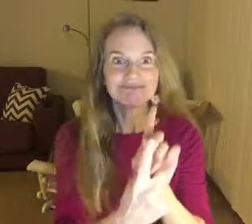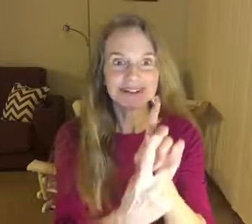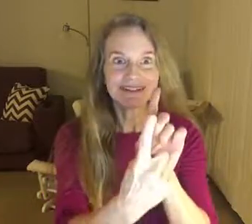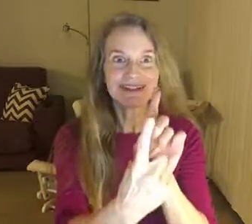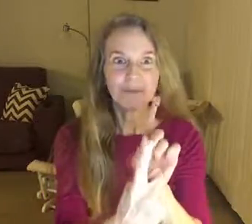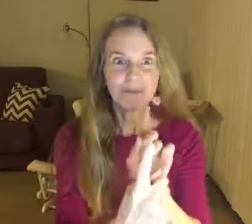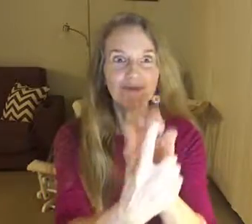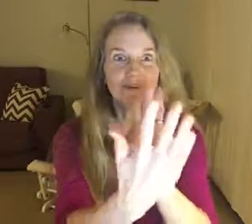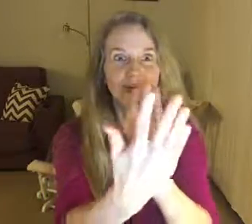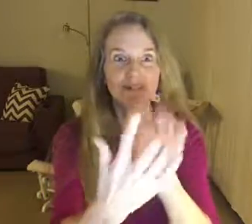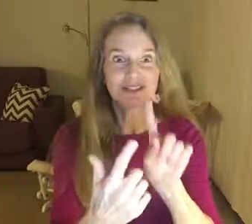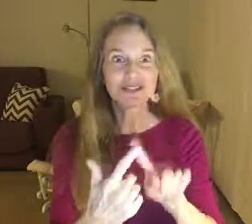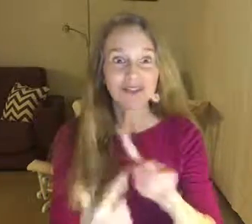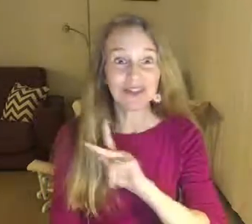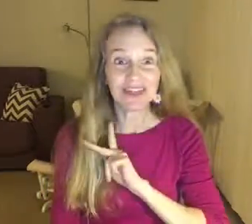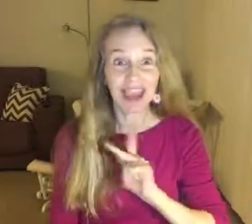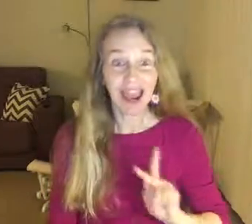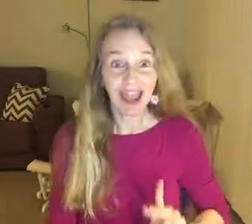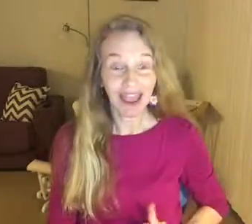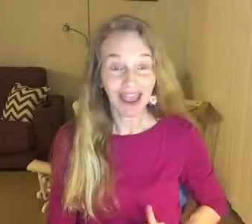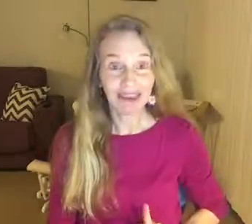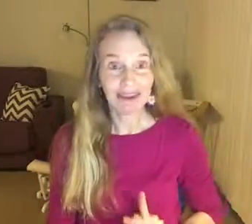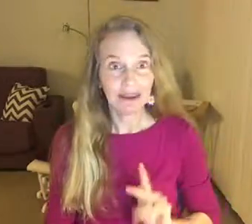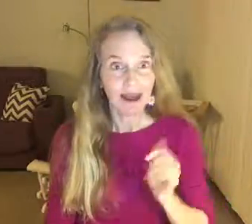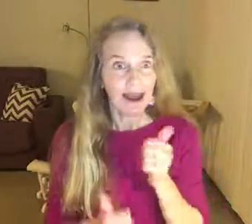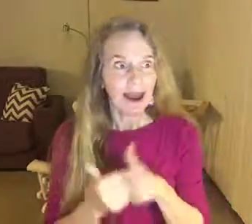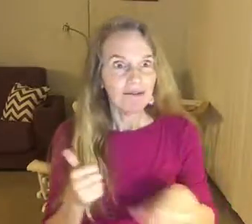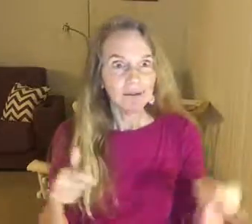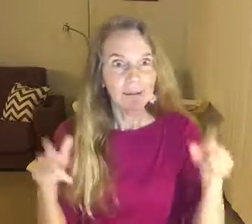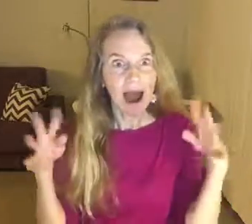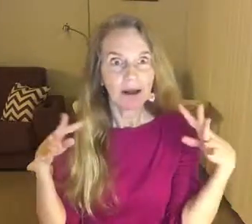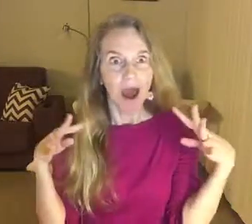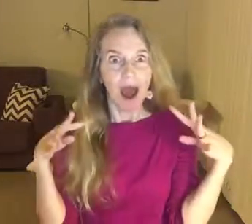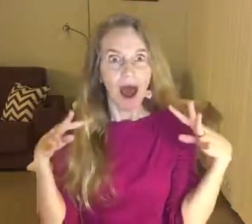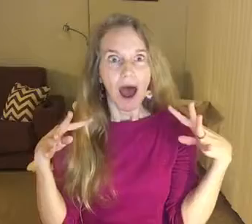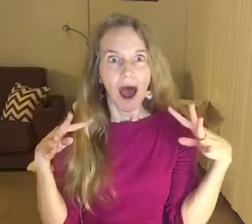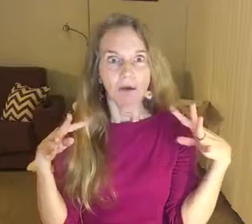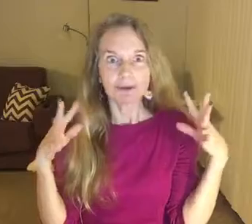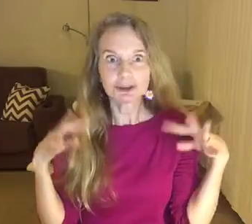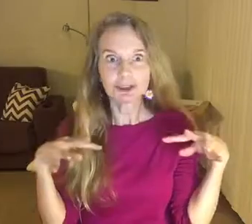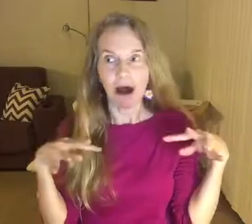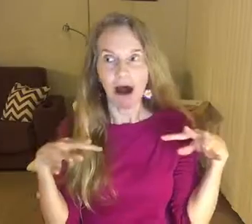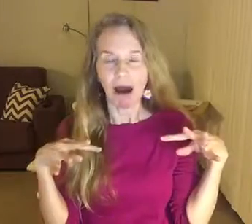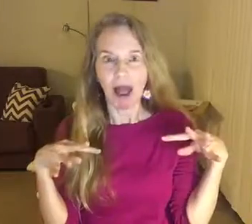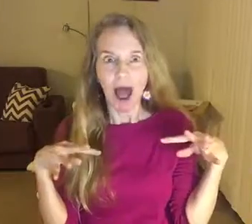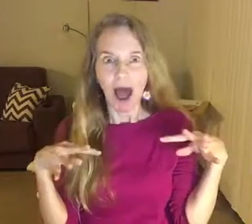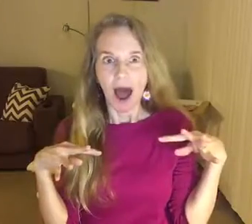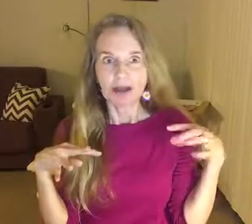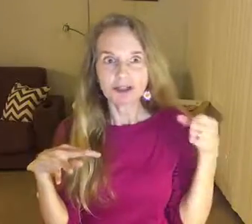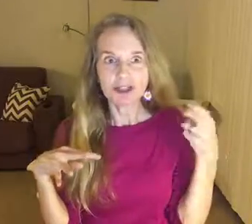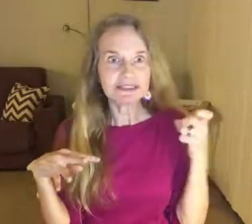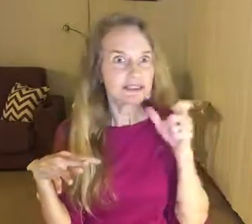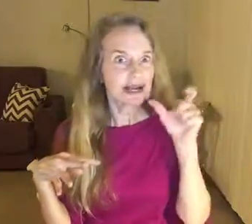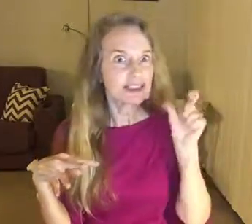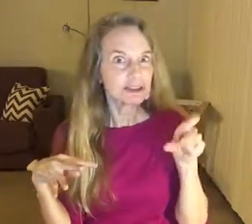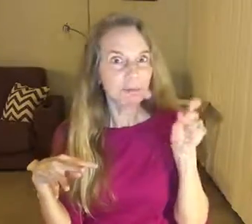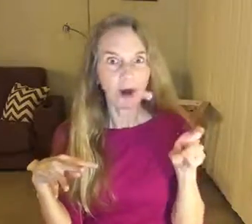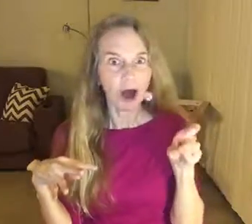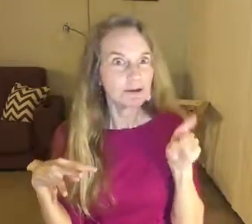and closed to the cave, the body was shocked. So, she was not supposed